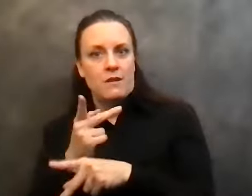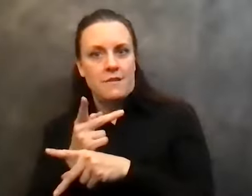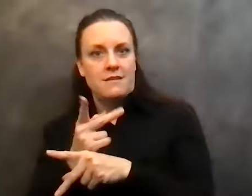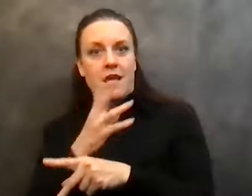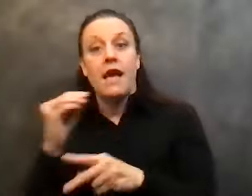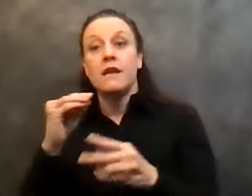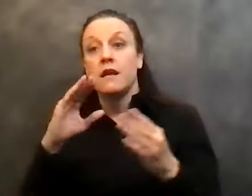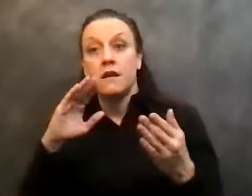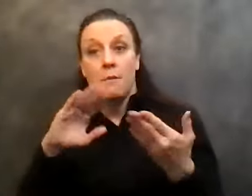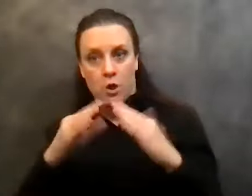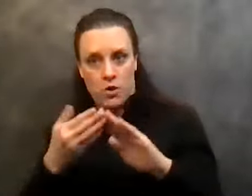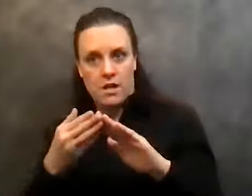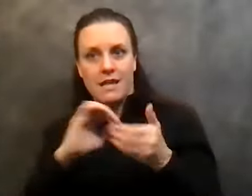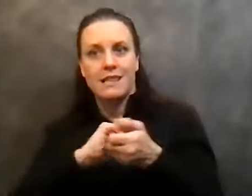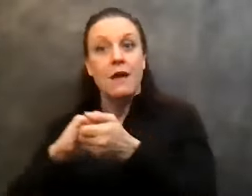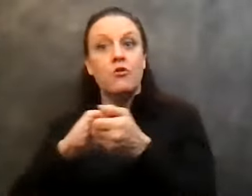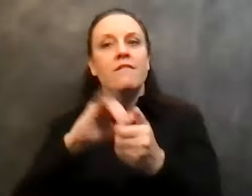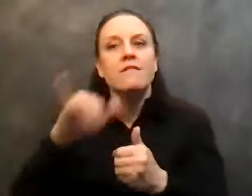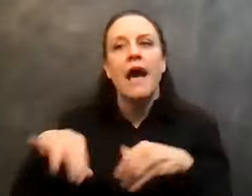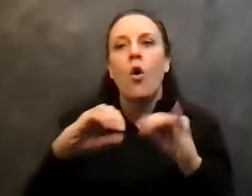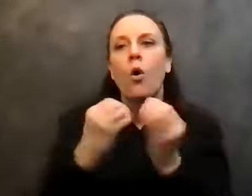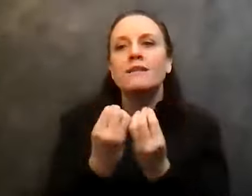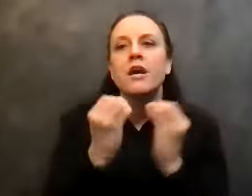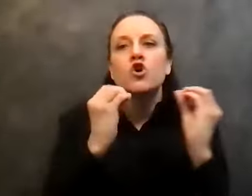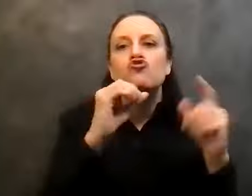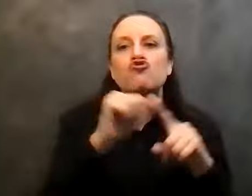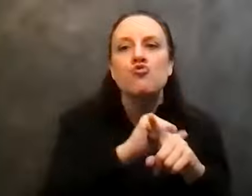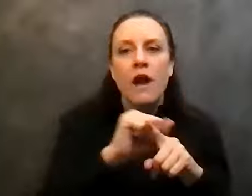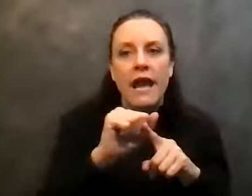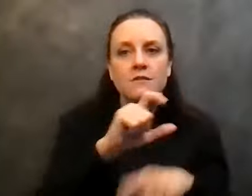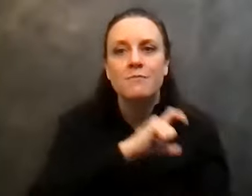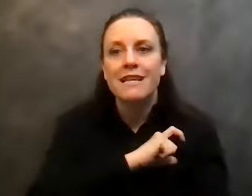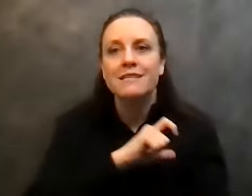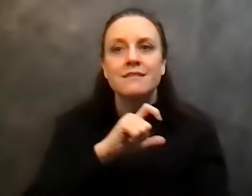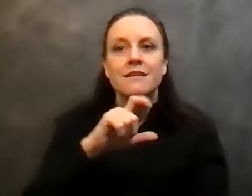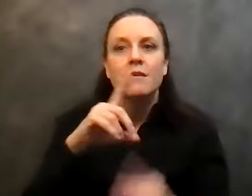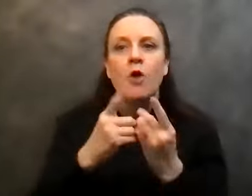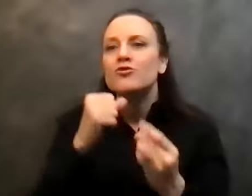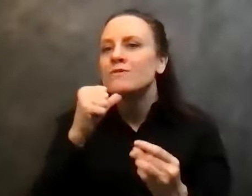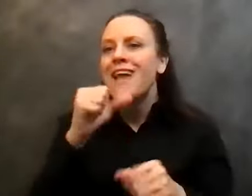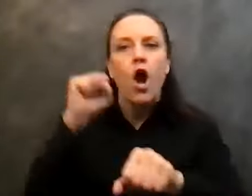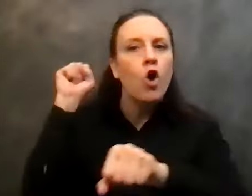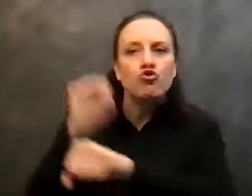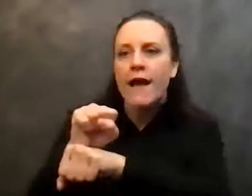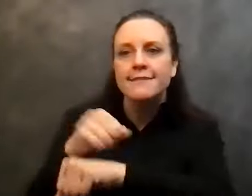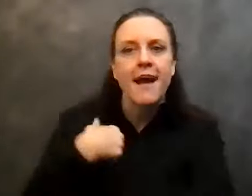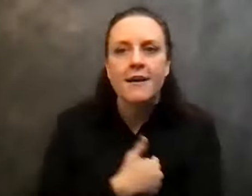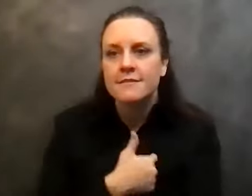organization trains police departments to not arrest us. How, how cool is that?